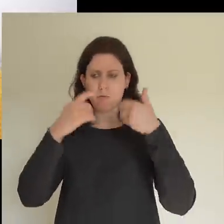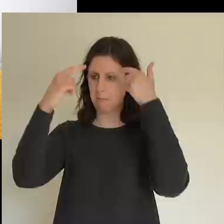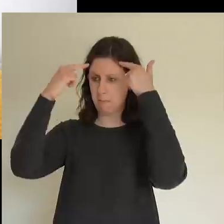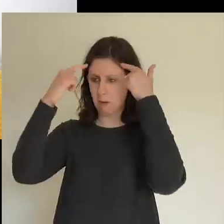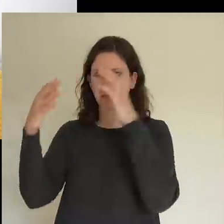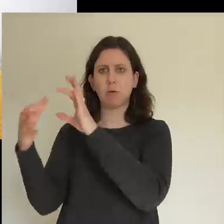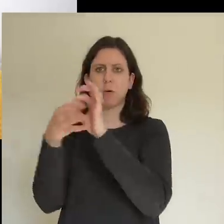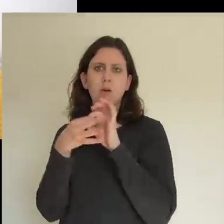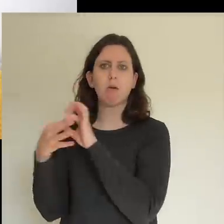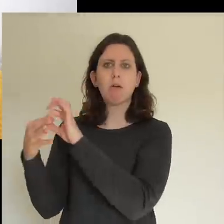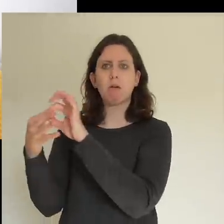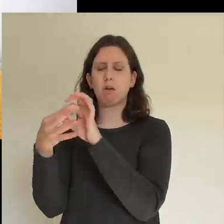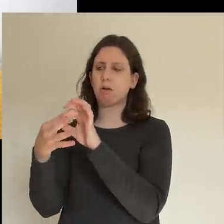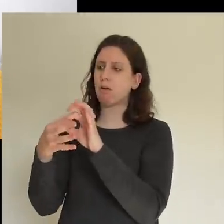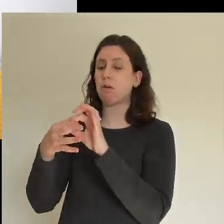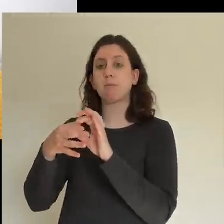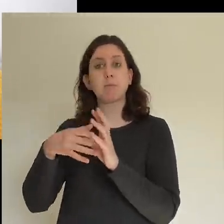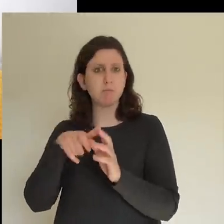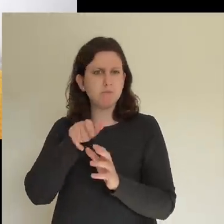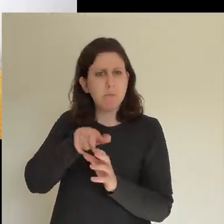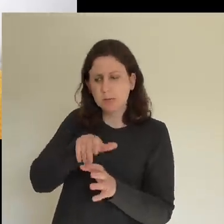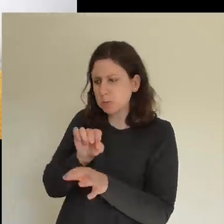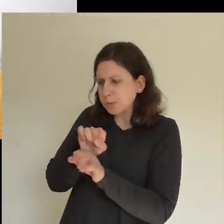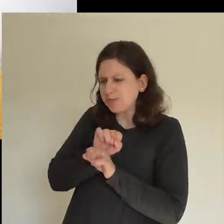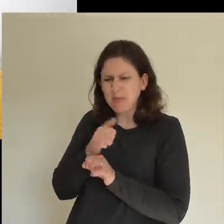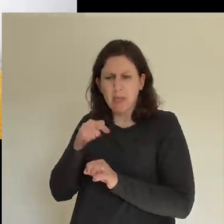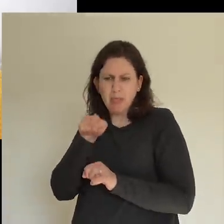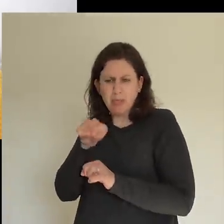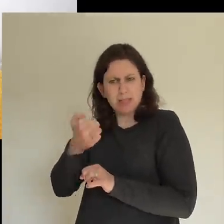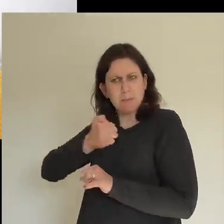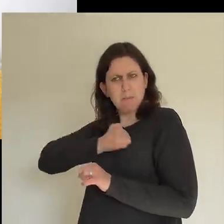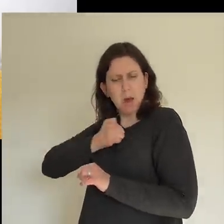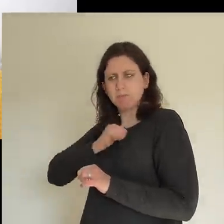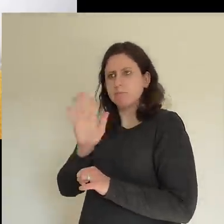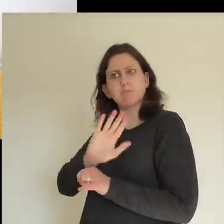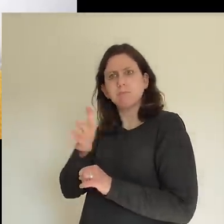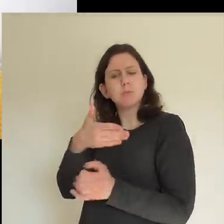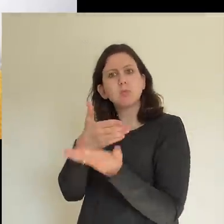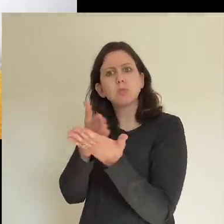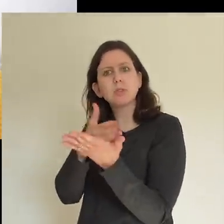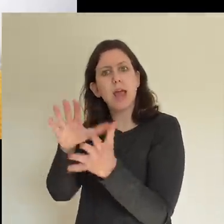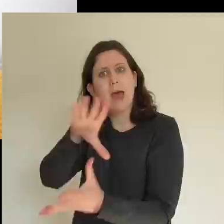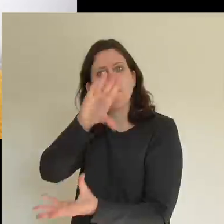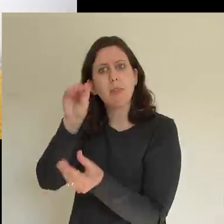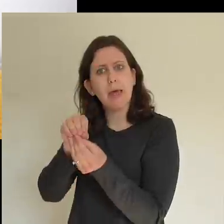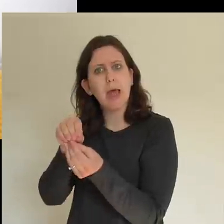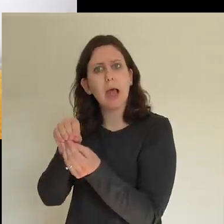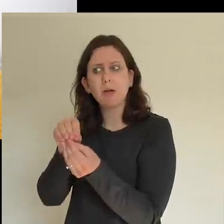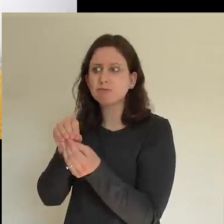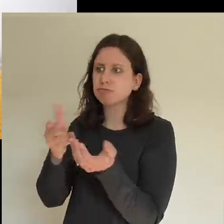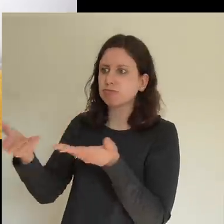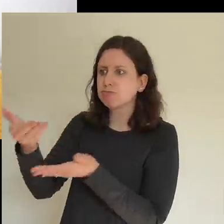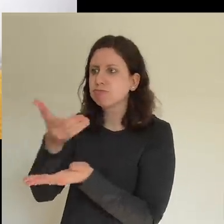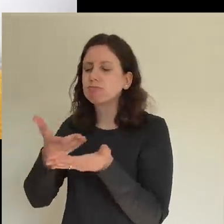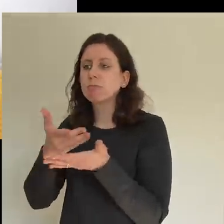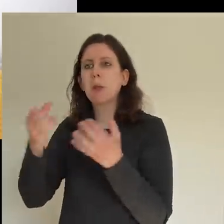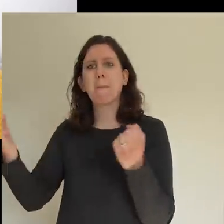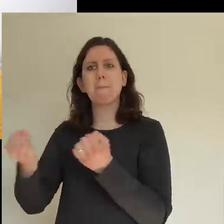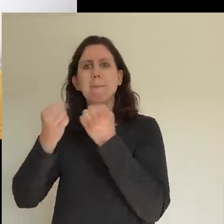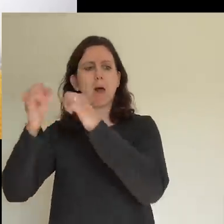No one claimed that any of their possessions was their own, but they shared everything they had. With great power, the apostles continued to